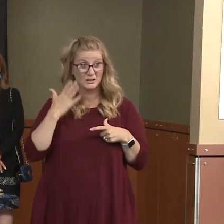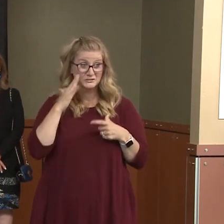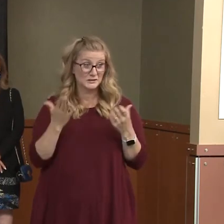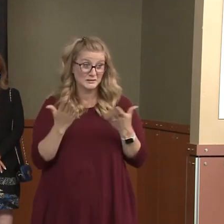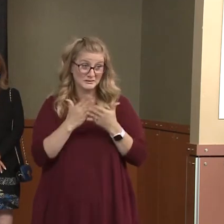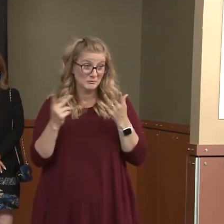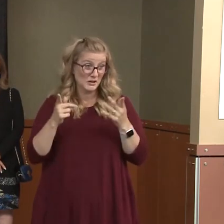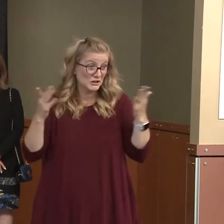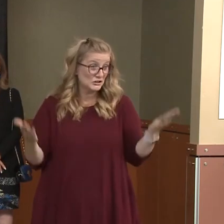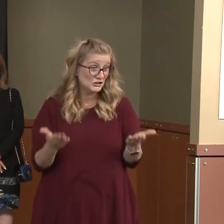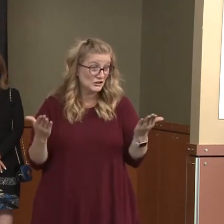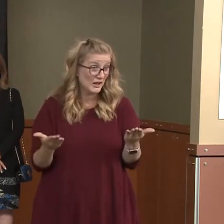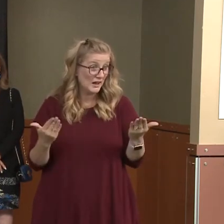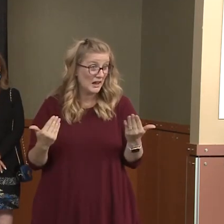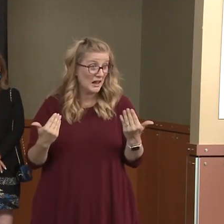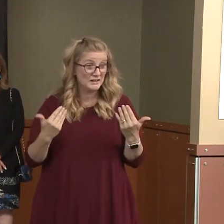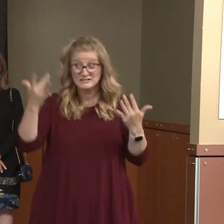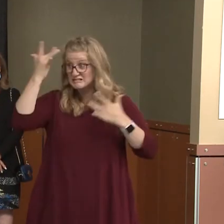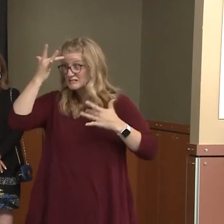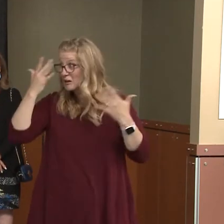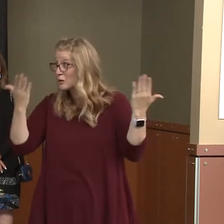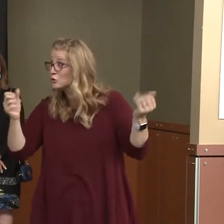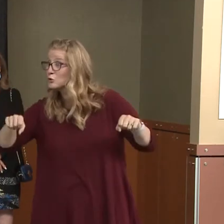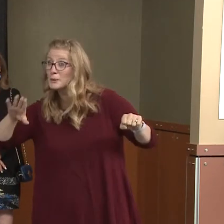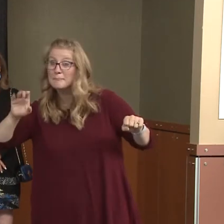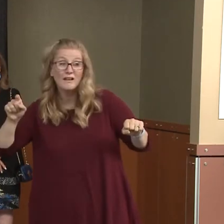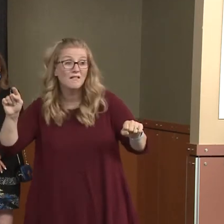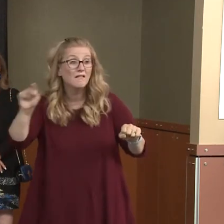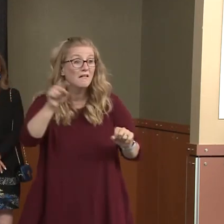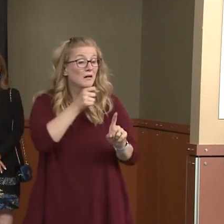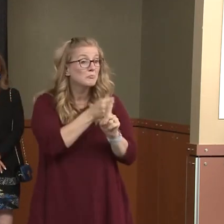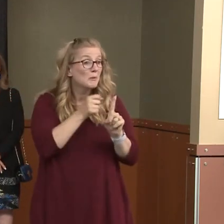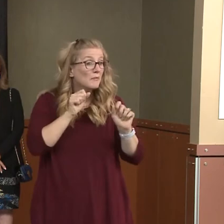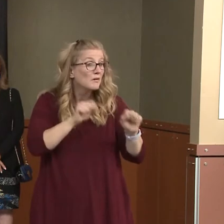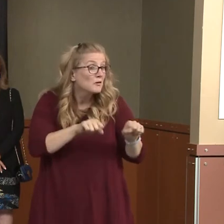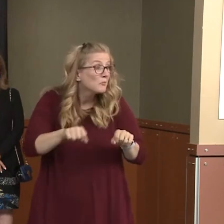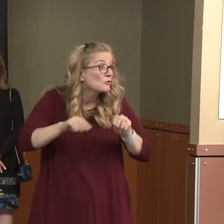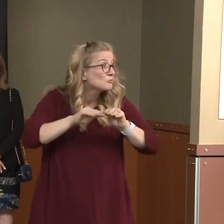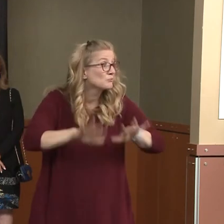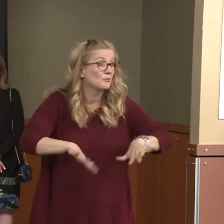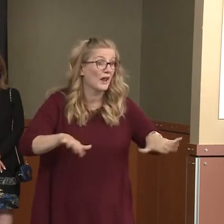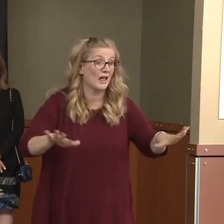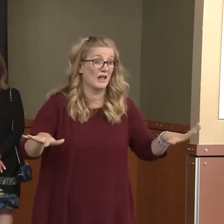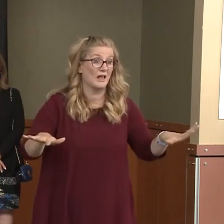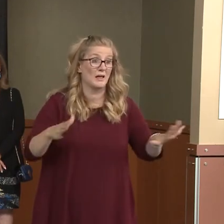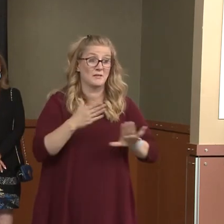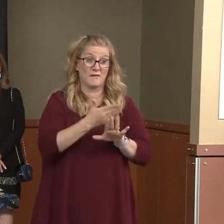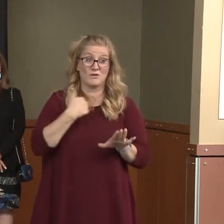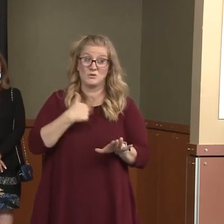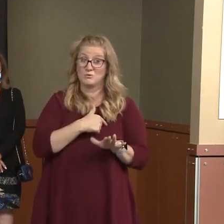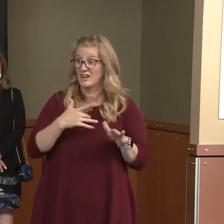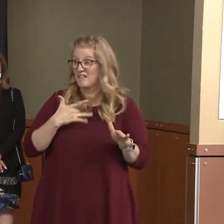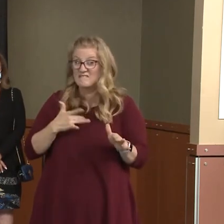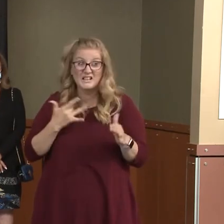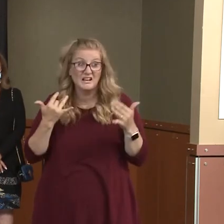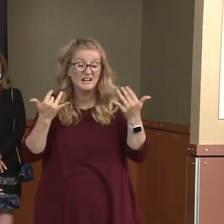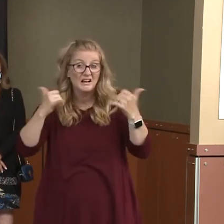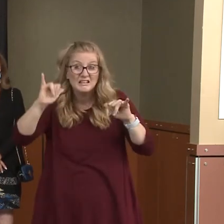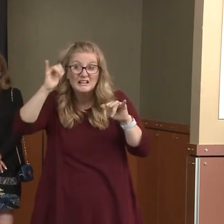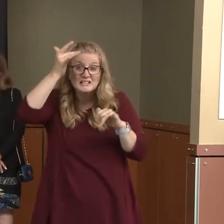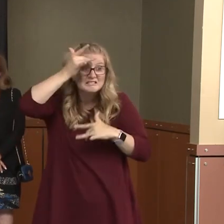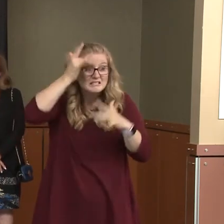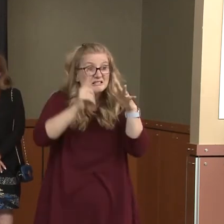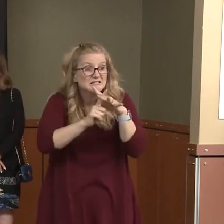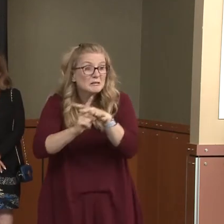symptomatic before you presume, or you're most contagious before you present any symptoms. And we know that this is a respiratory